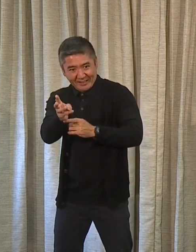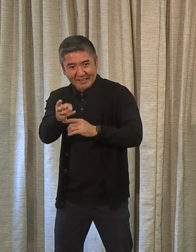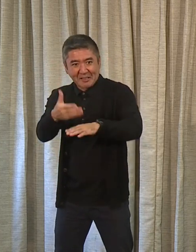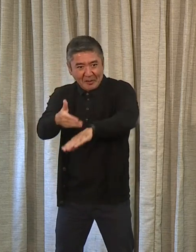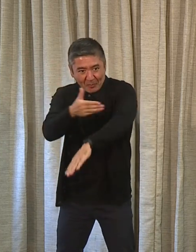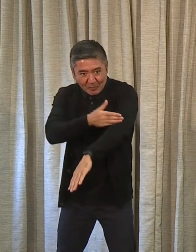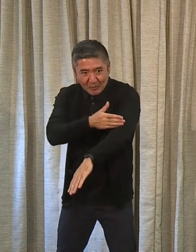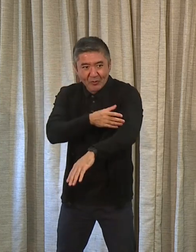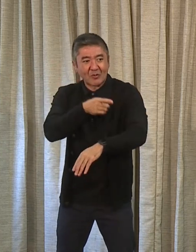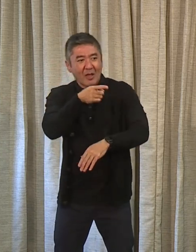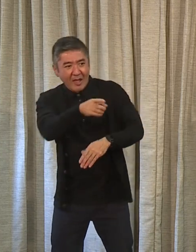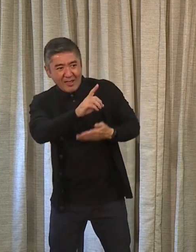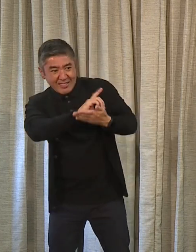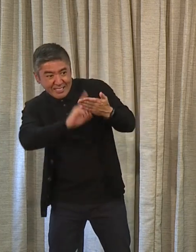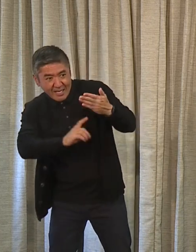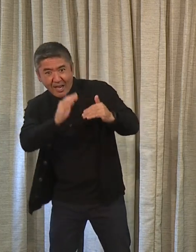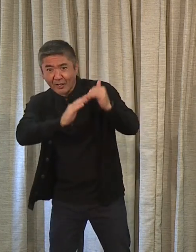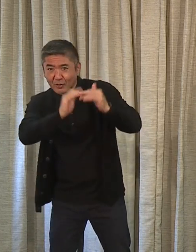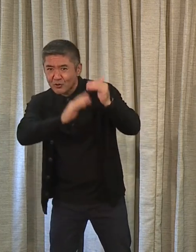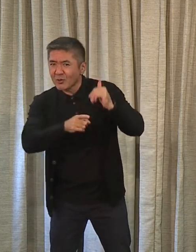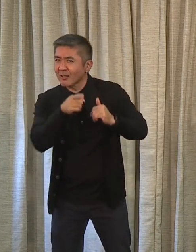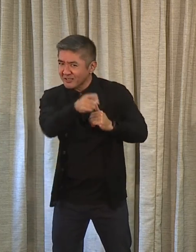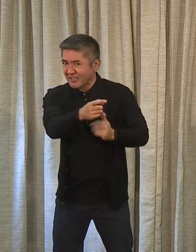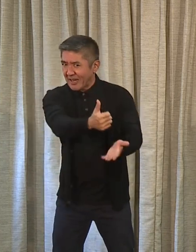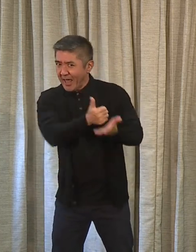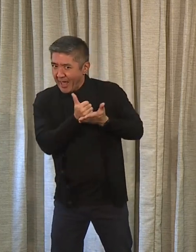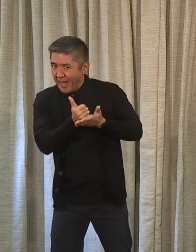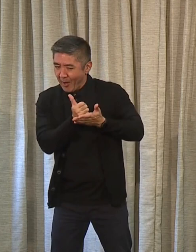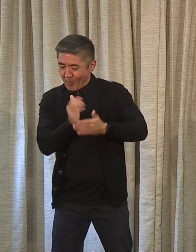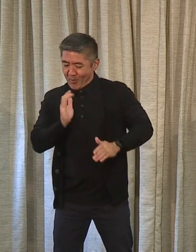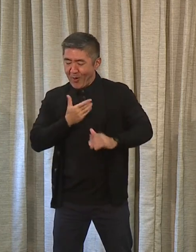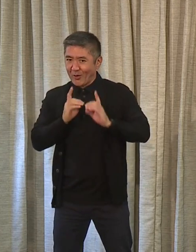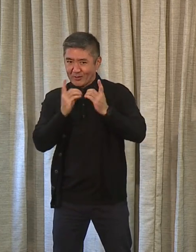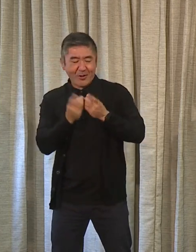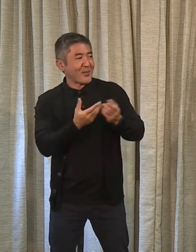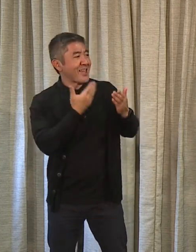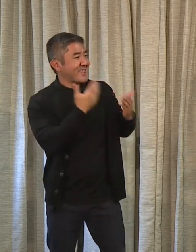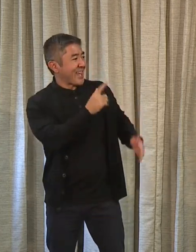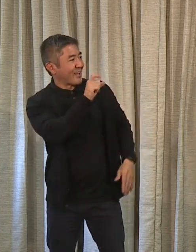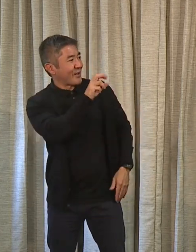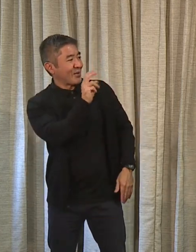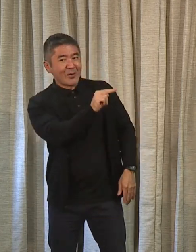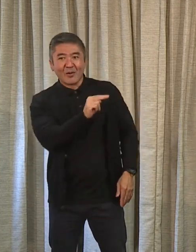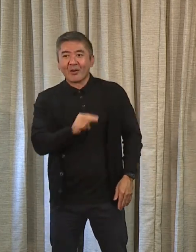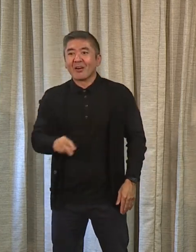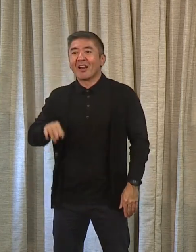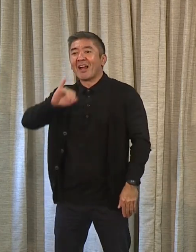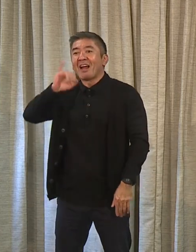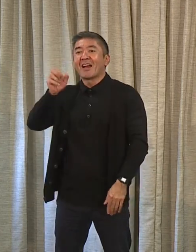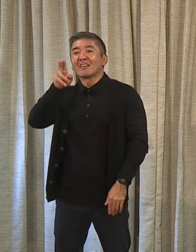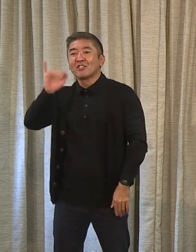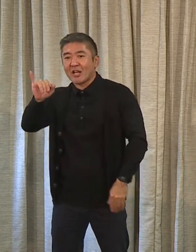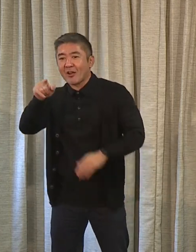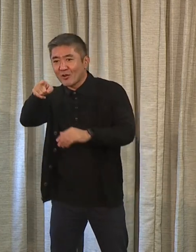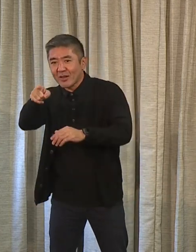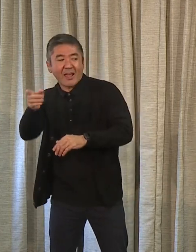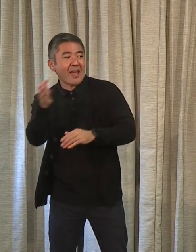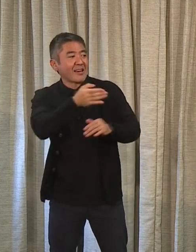design and construction, all the work that they do for us. Thank you. Jerry, we'll finish up with you, Mark.